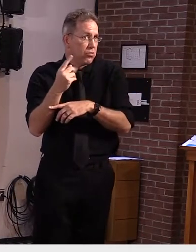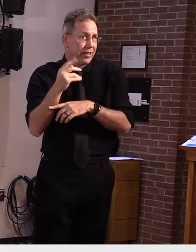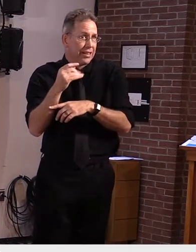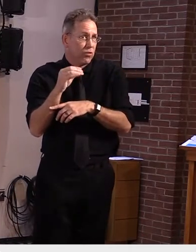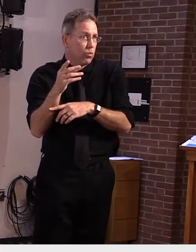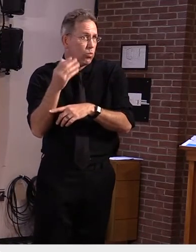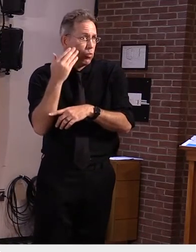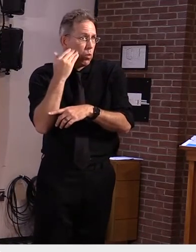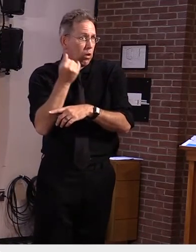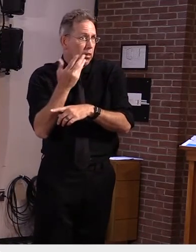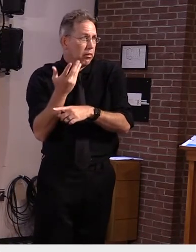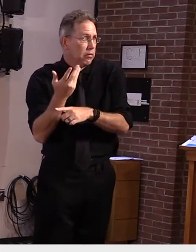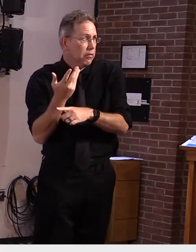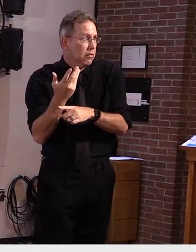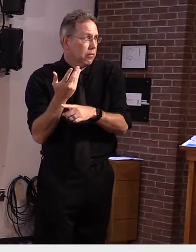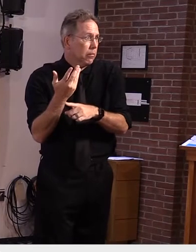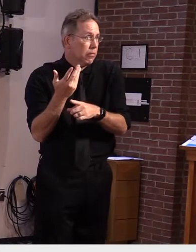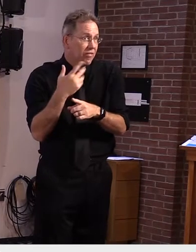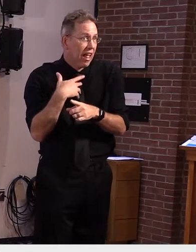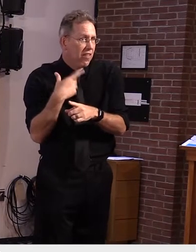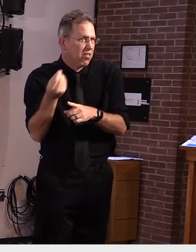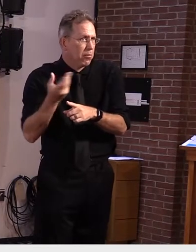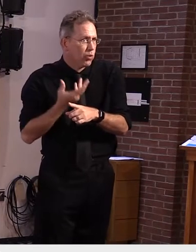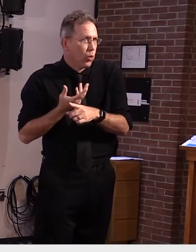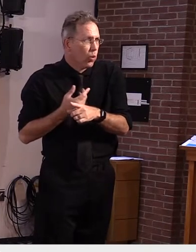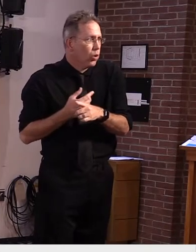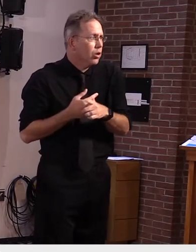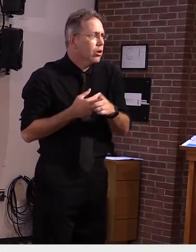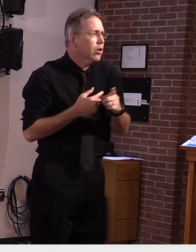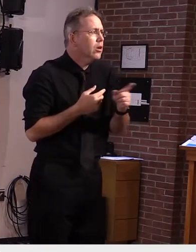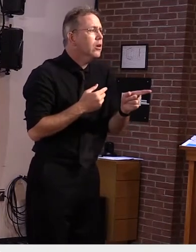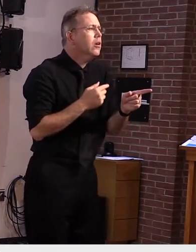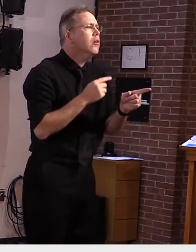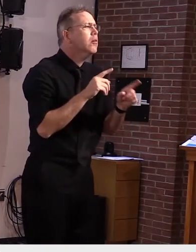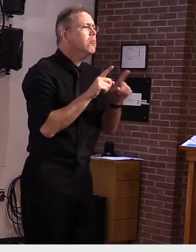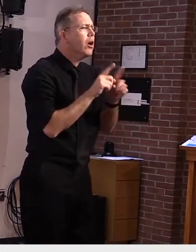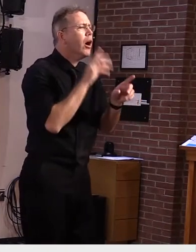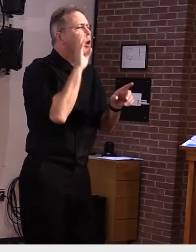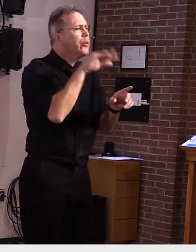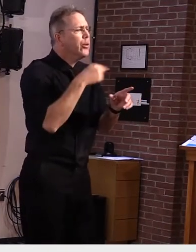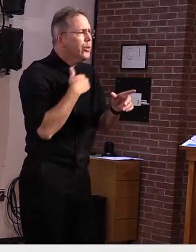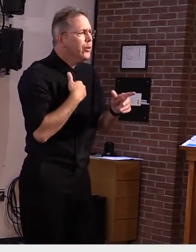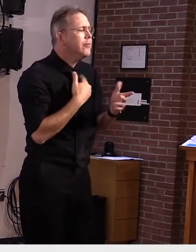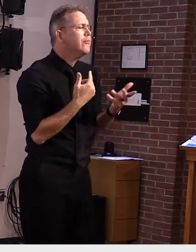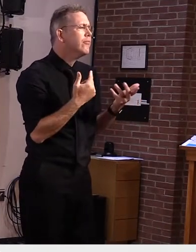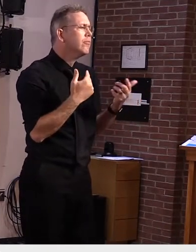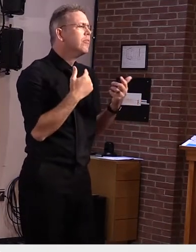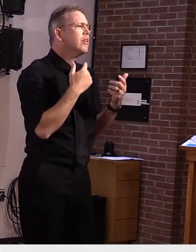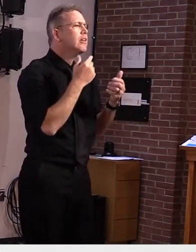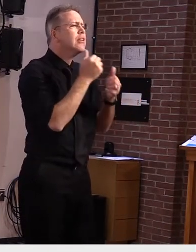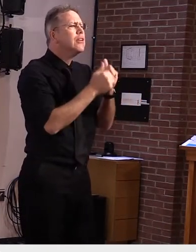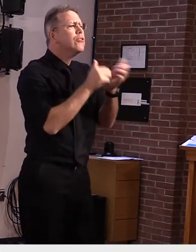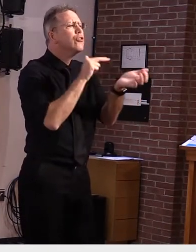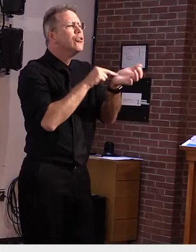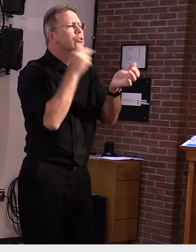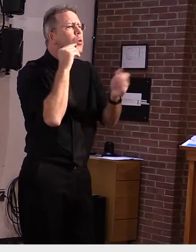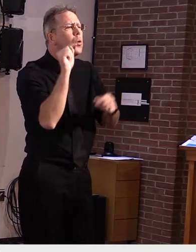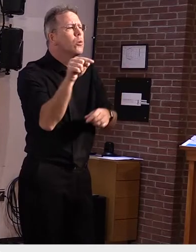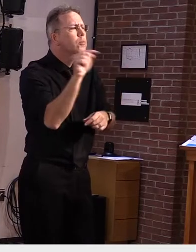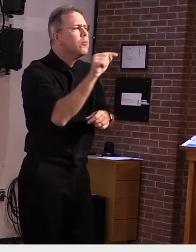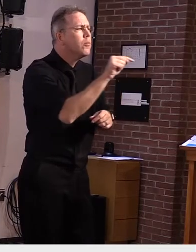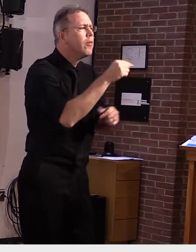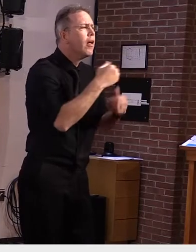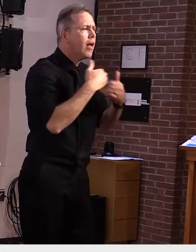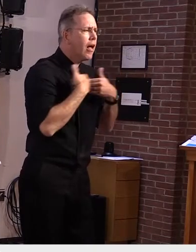does but as you know we have instituted monthly testing in our long-term care facilities that we're going to